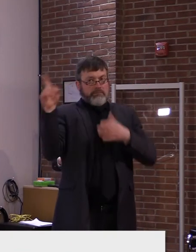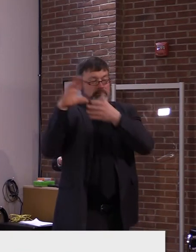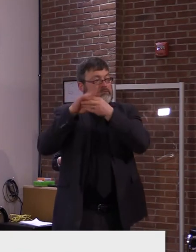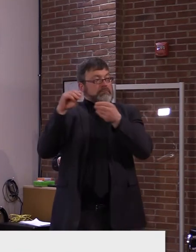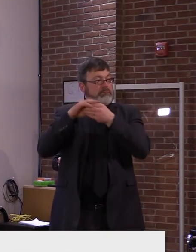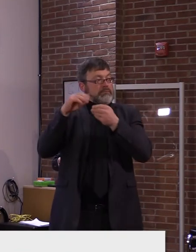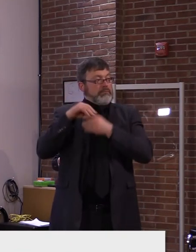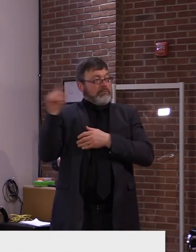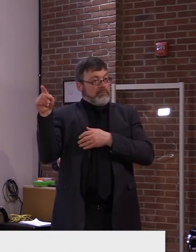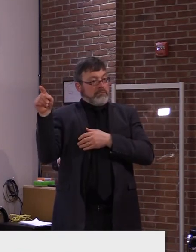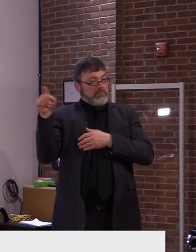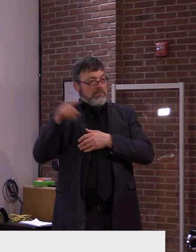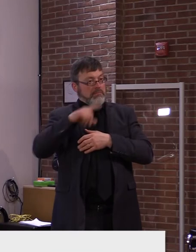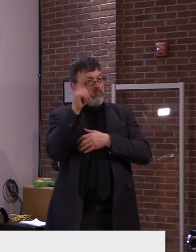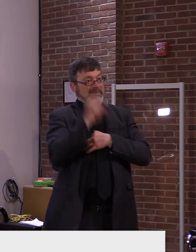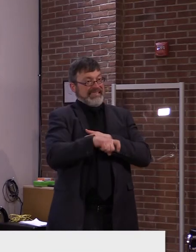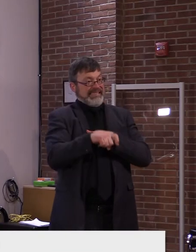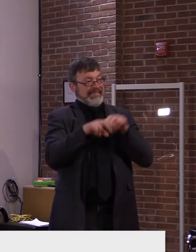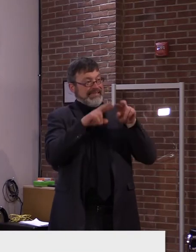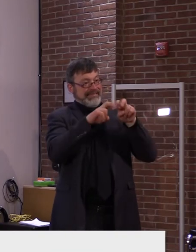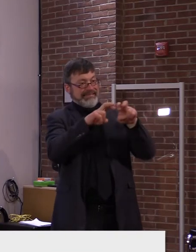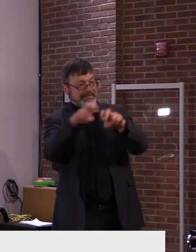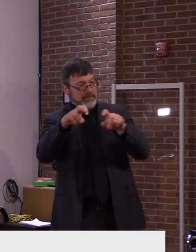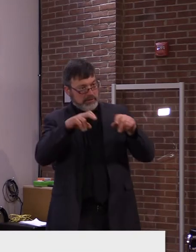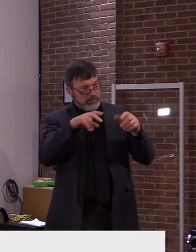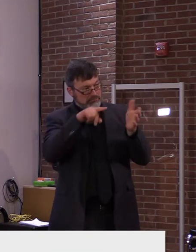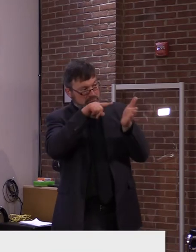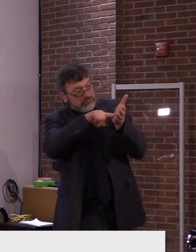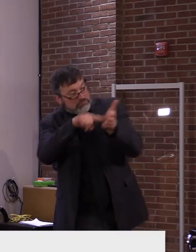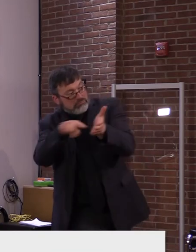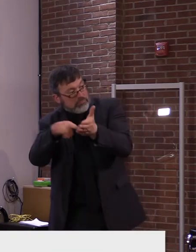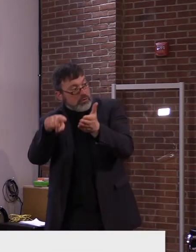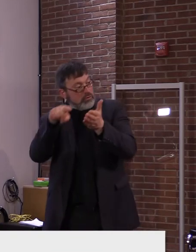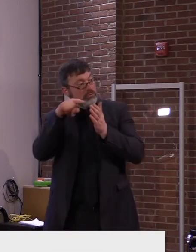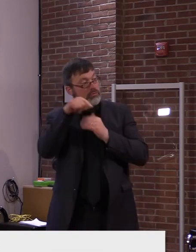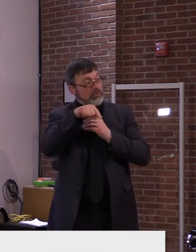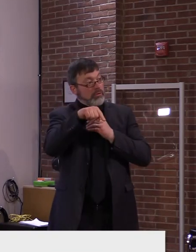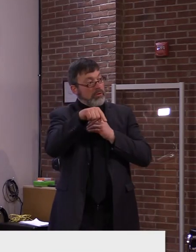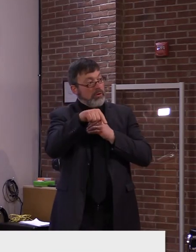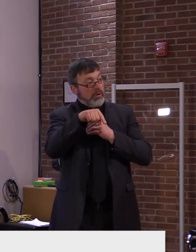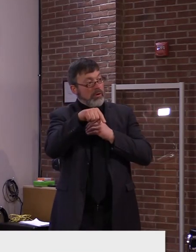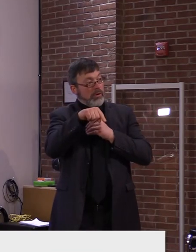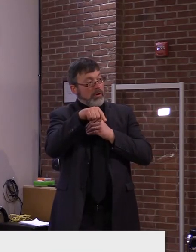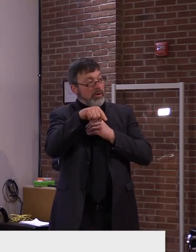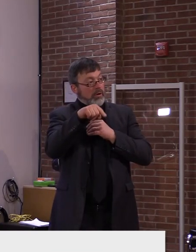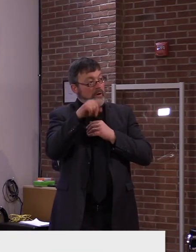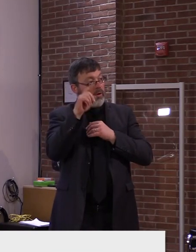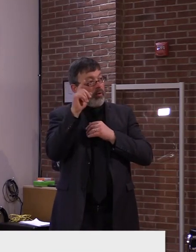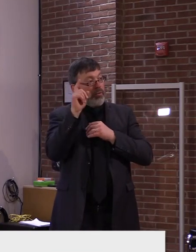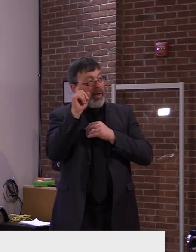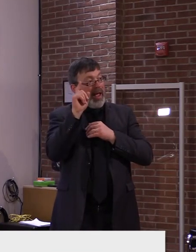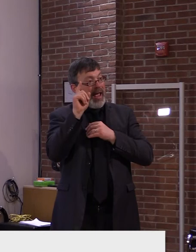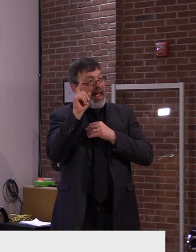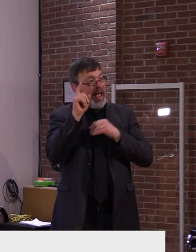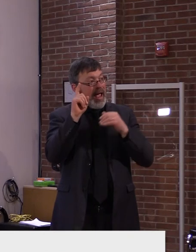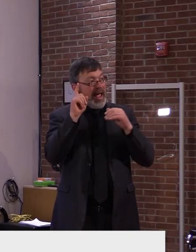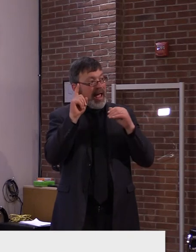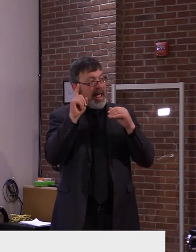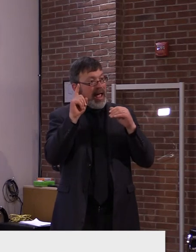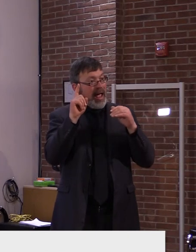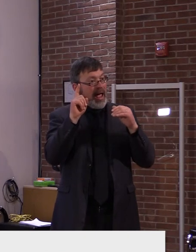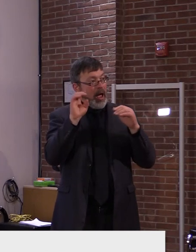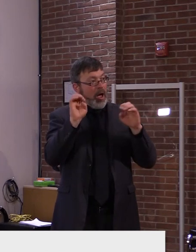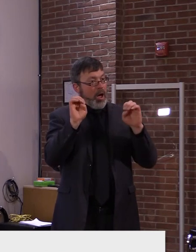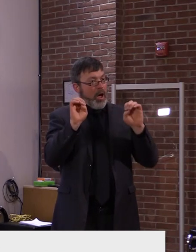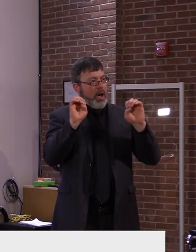that allowed the, uh, emergency use authorization will do the kind of work that in the end